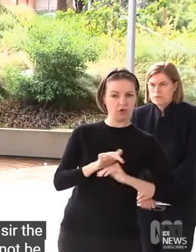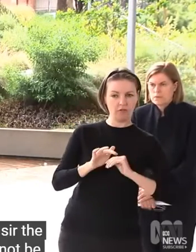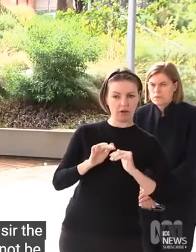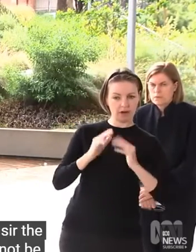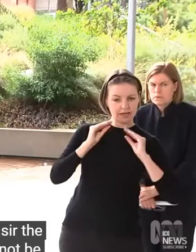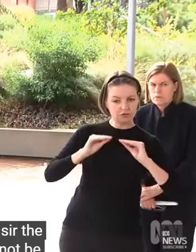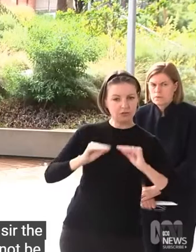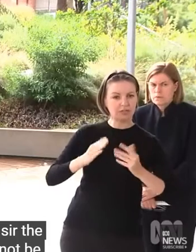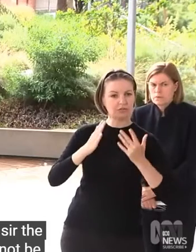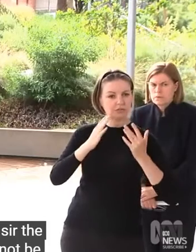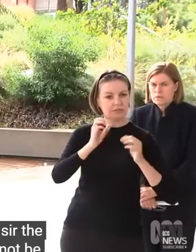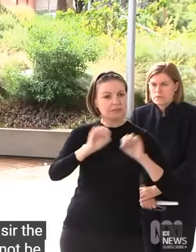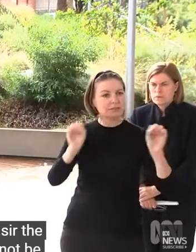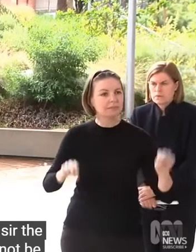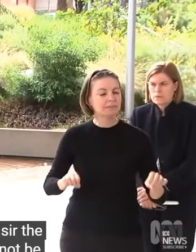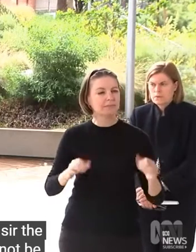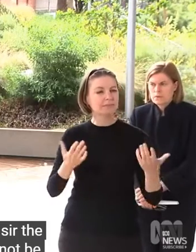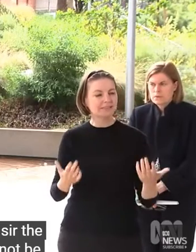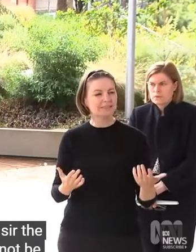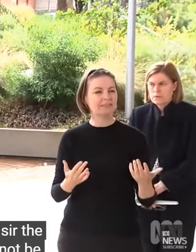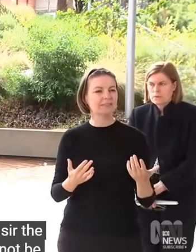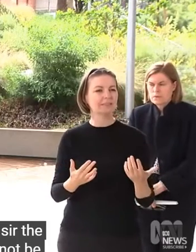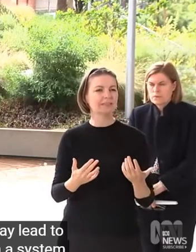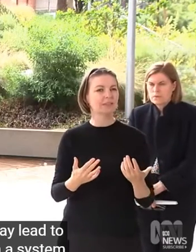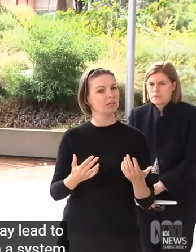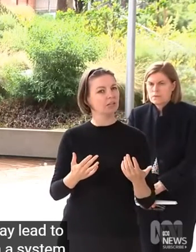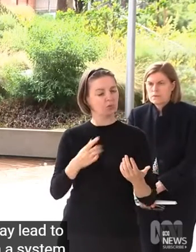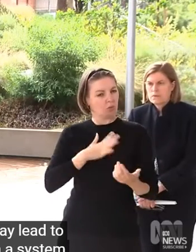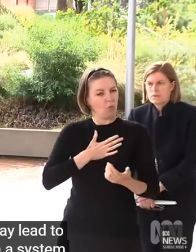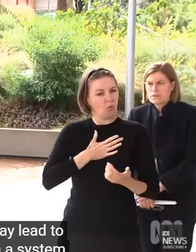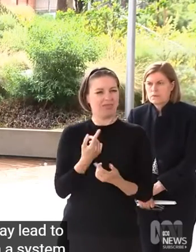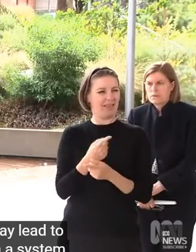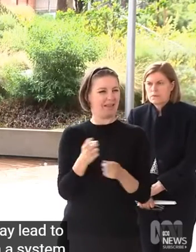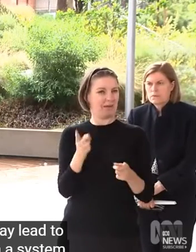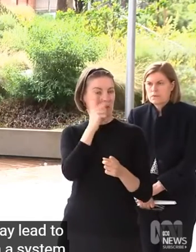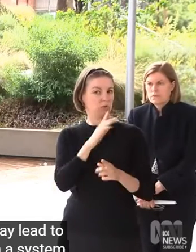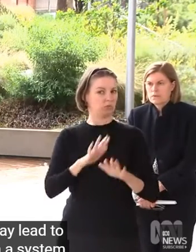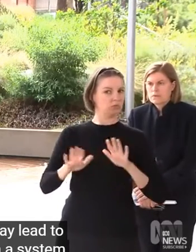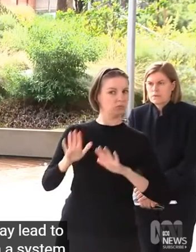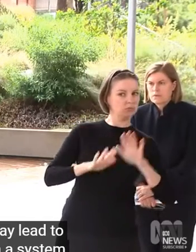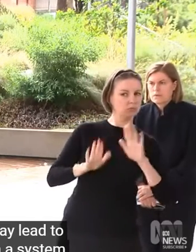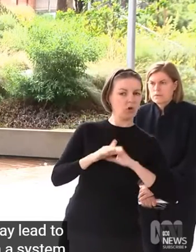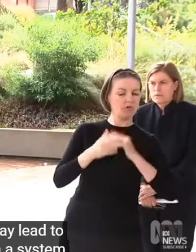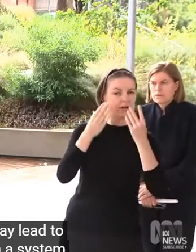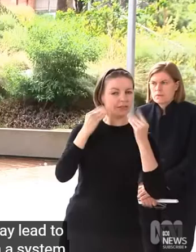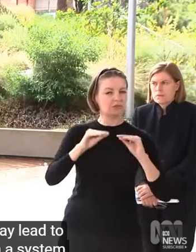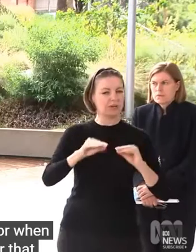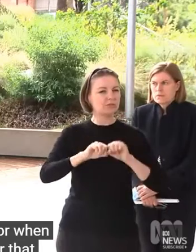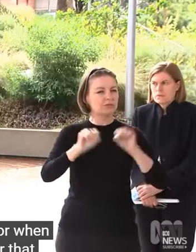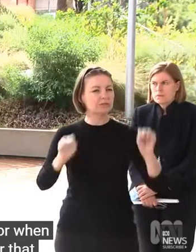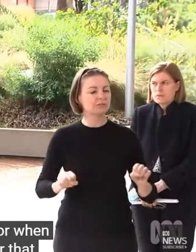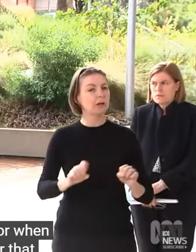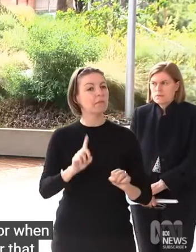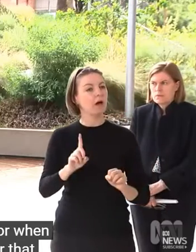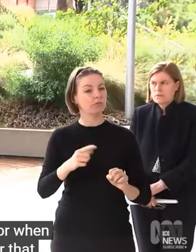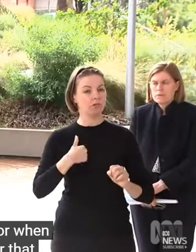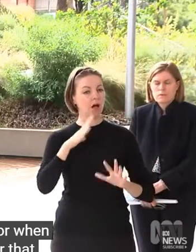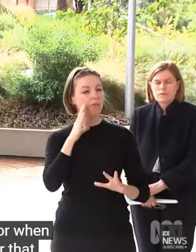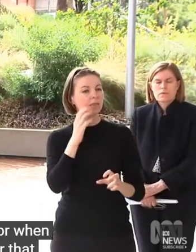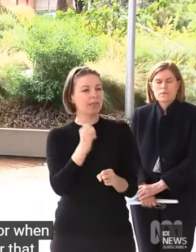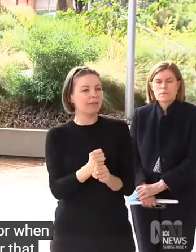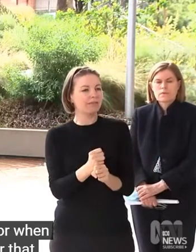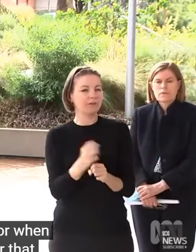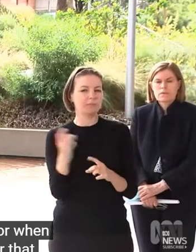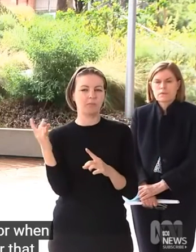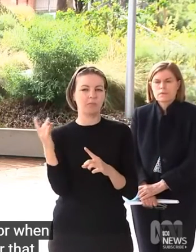there's no need for that confidence to be lost. But having said that, will always, as Premier, I always believe that we should